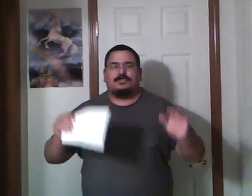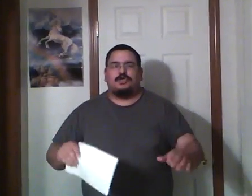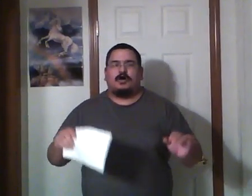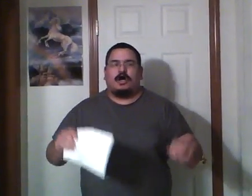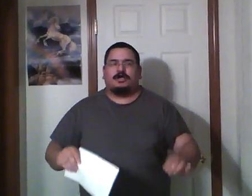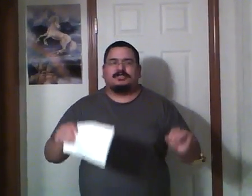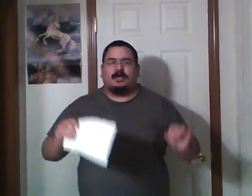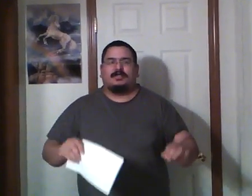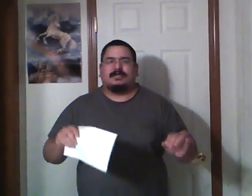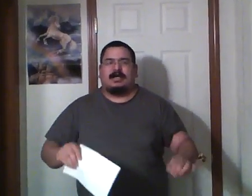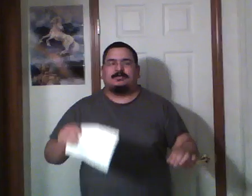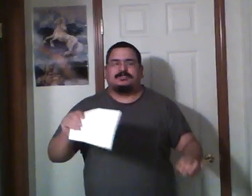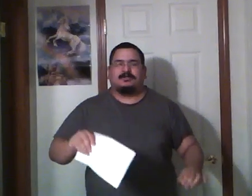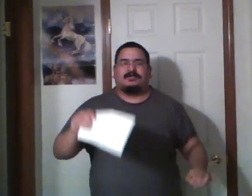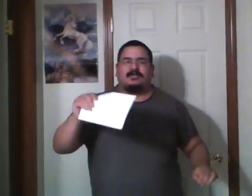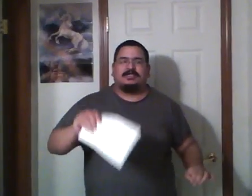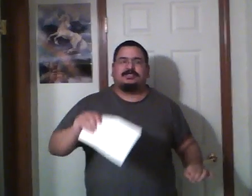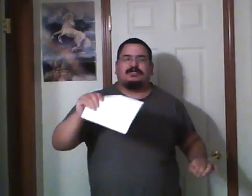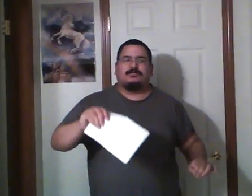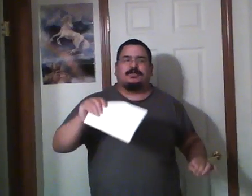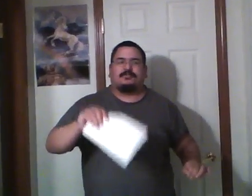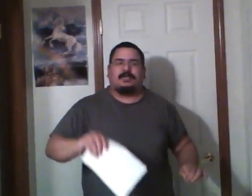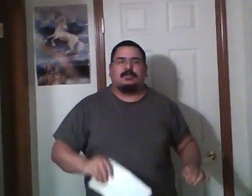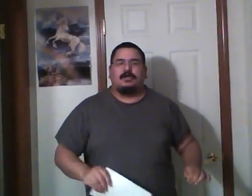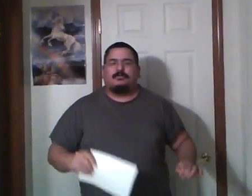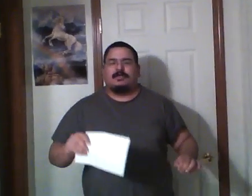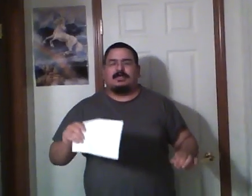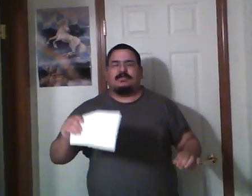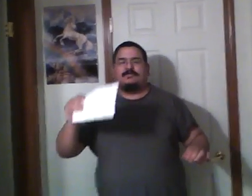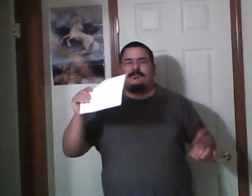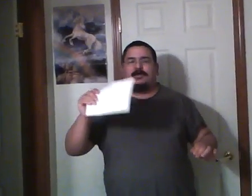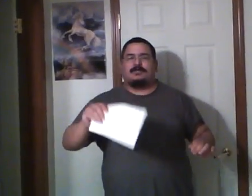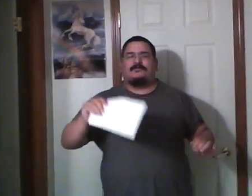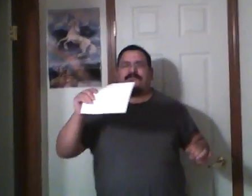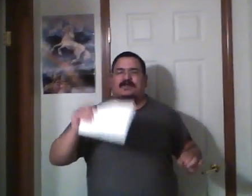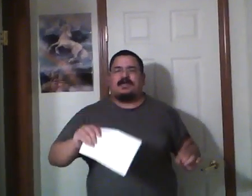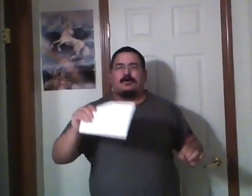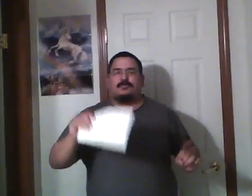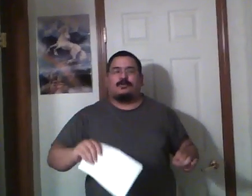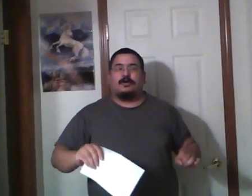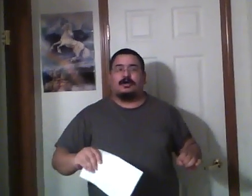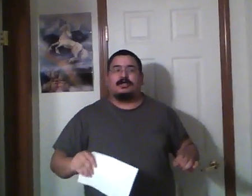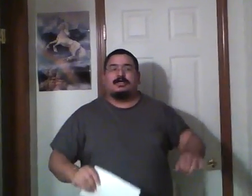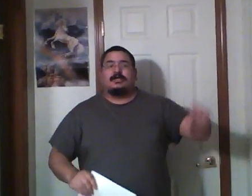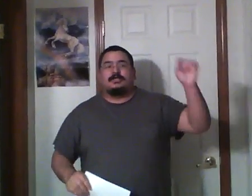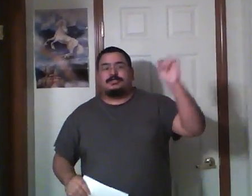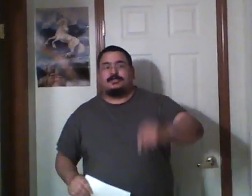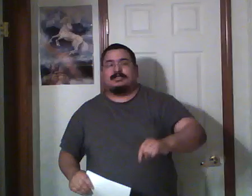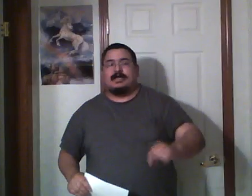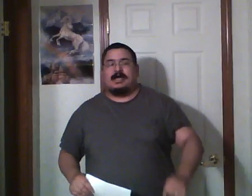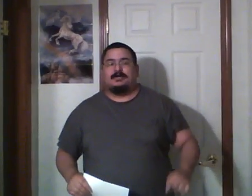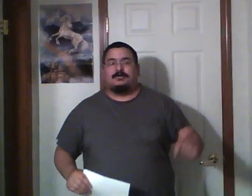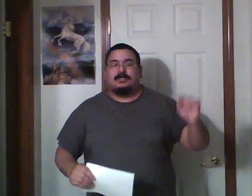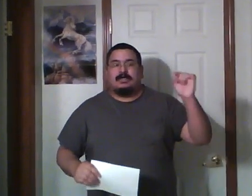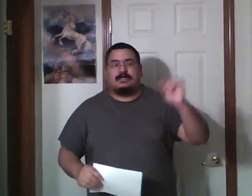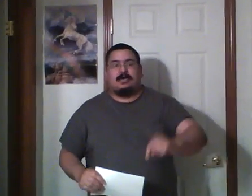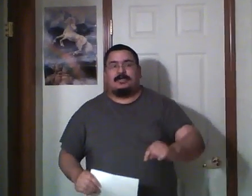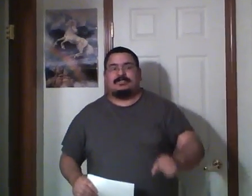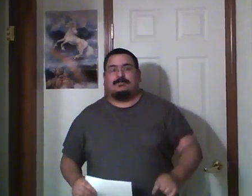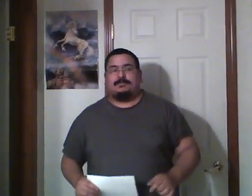new artist on the title starting on issue number three. We'd like to welcome Frank O'Rourke to the title. can't wait to see what he